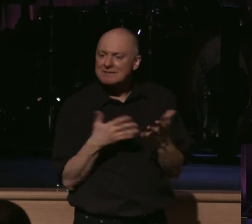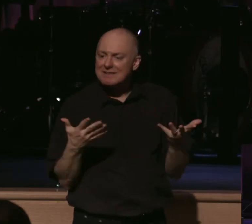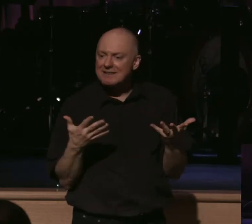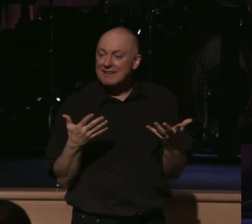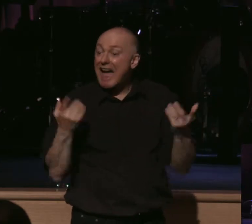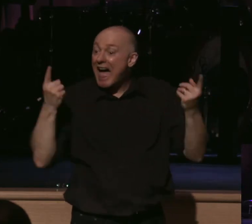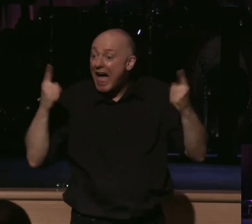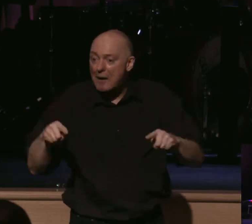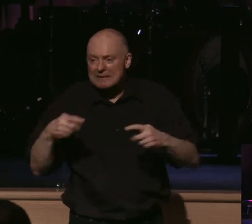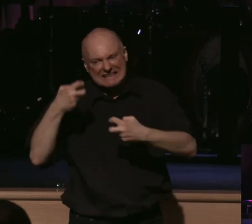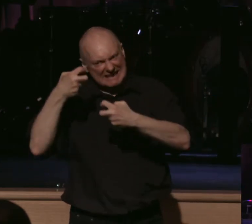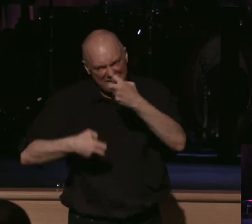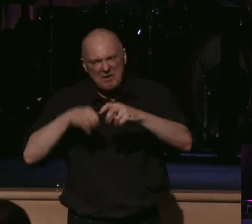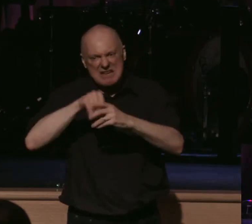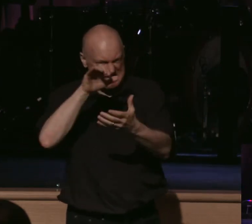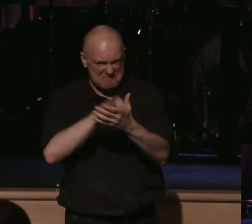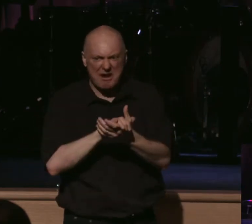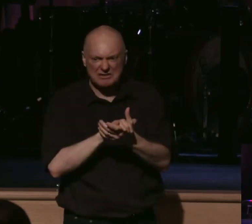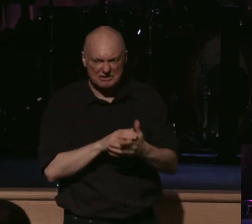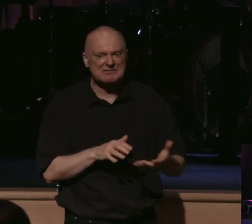creates a difficulty in the home. That's verse 26.